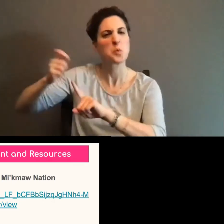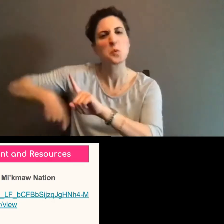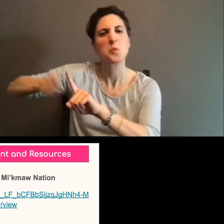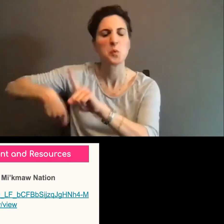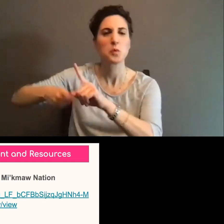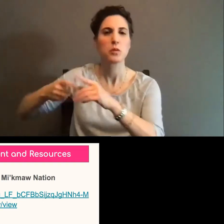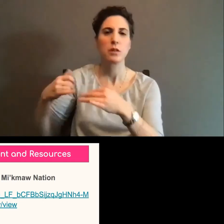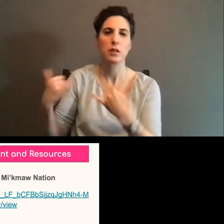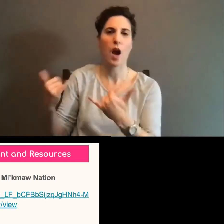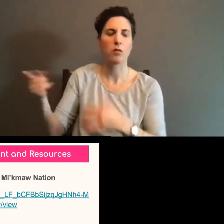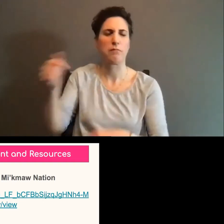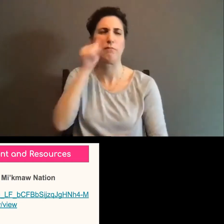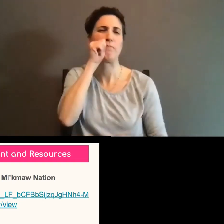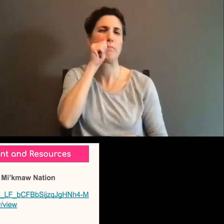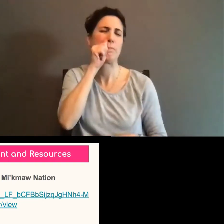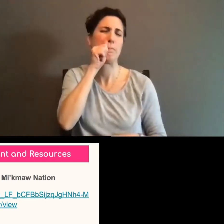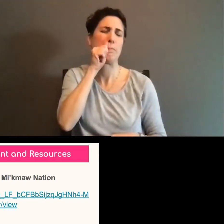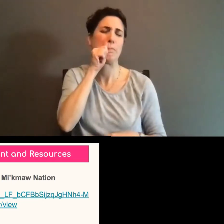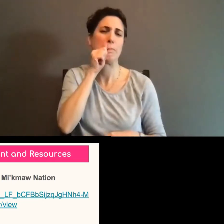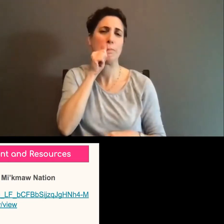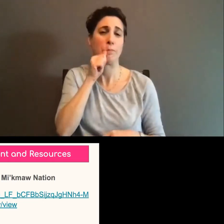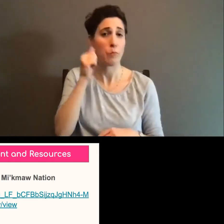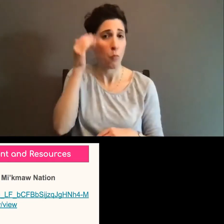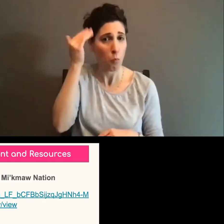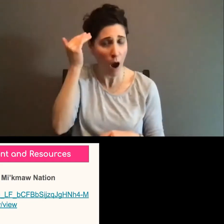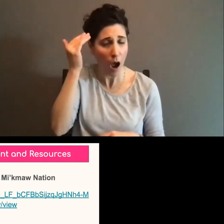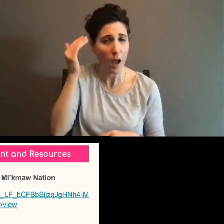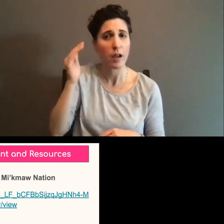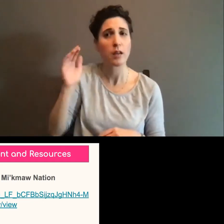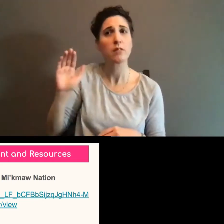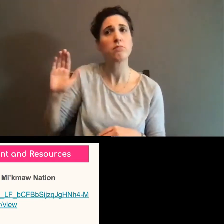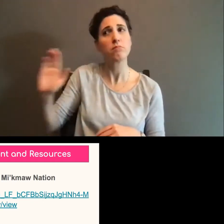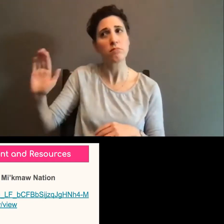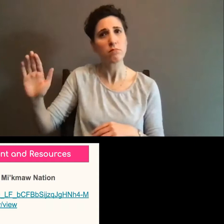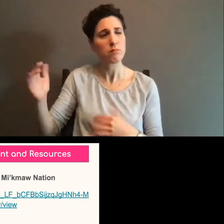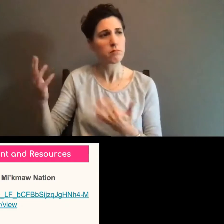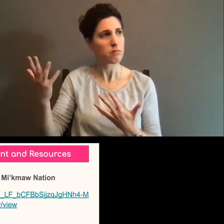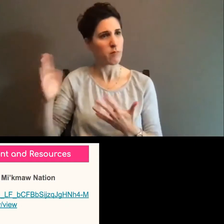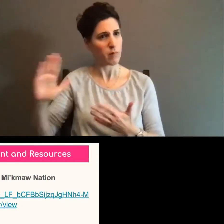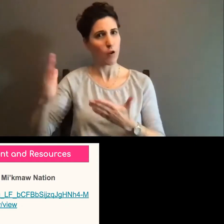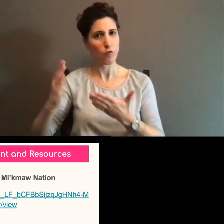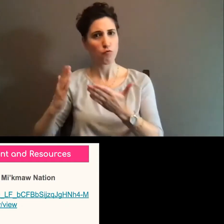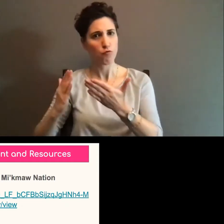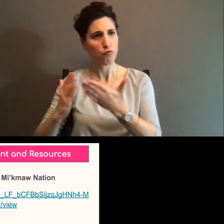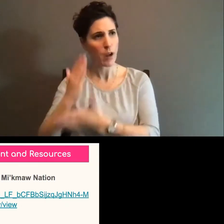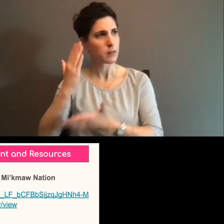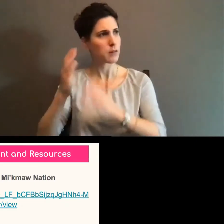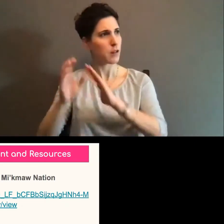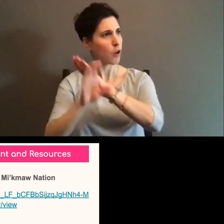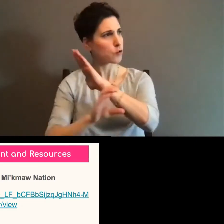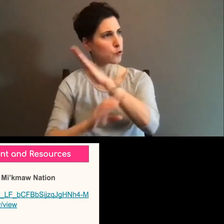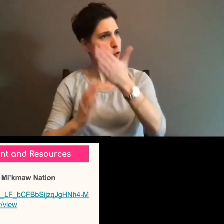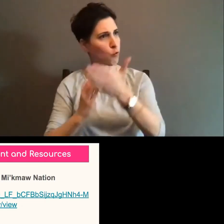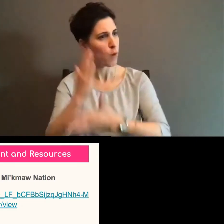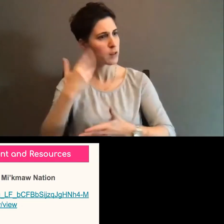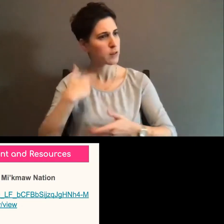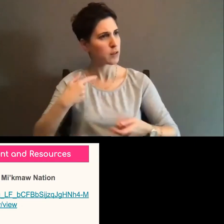of their exercising of their fundamental constitutional rights.